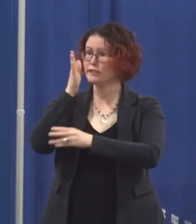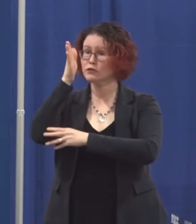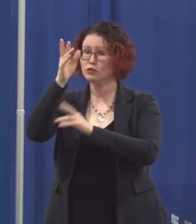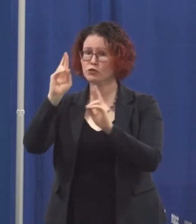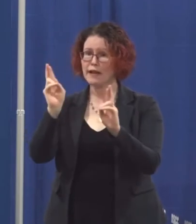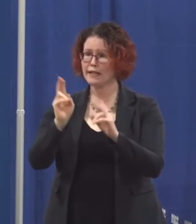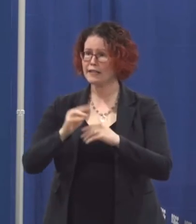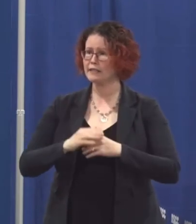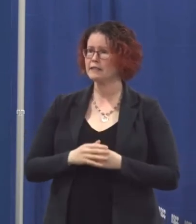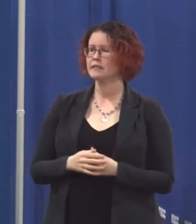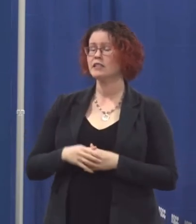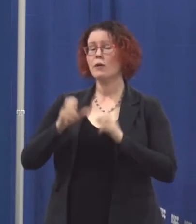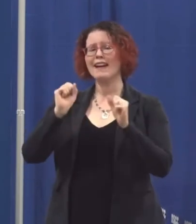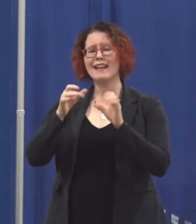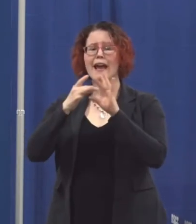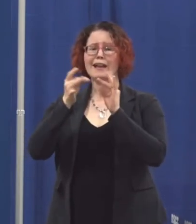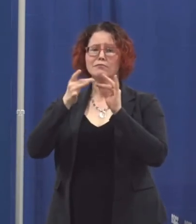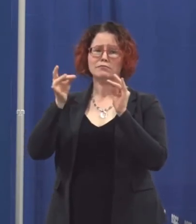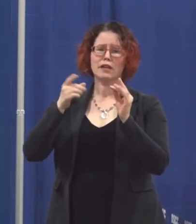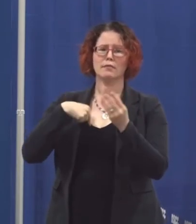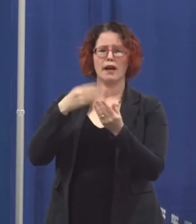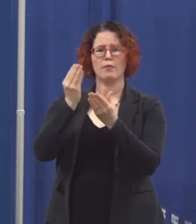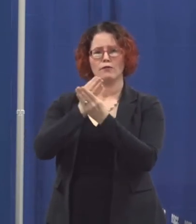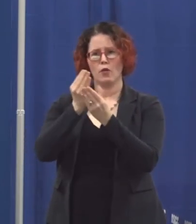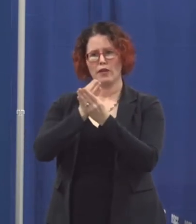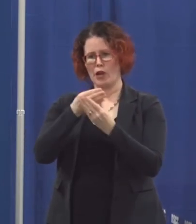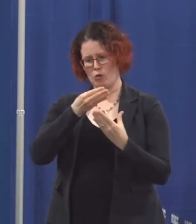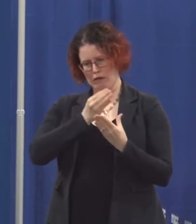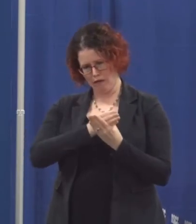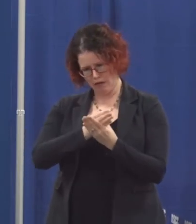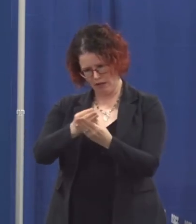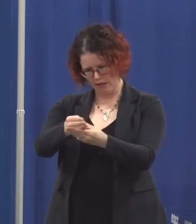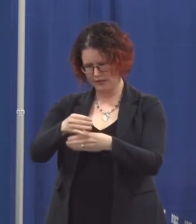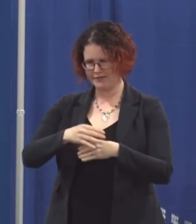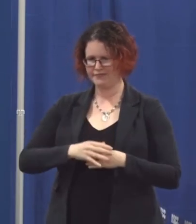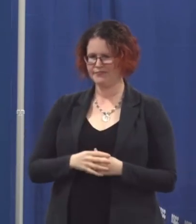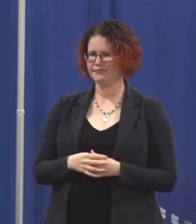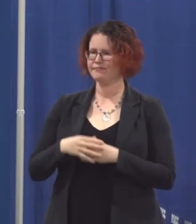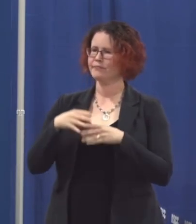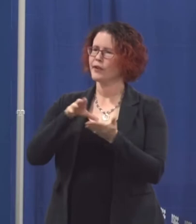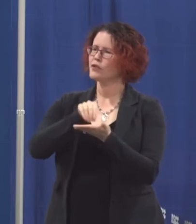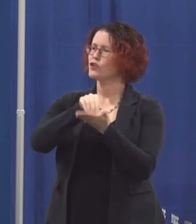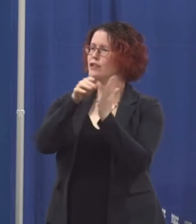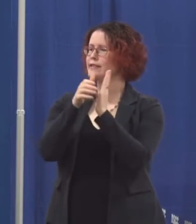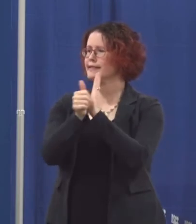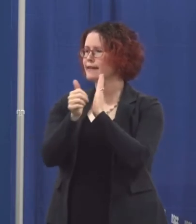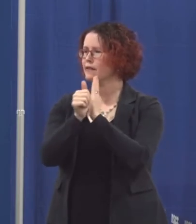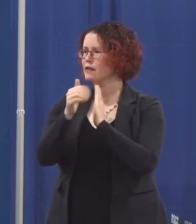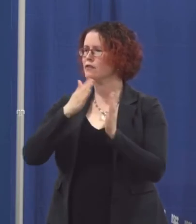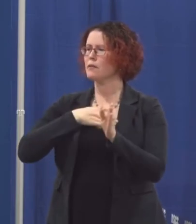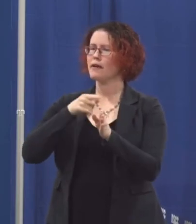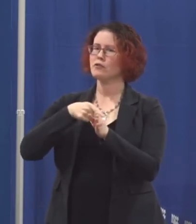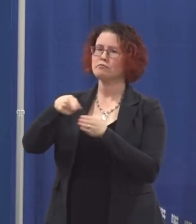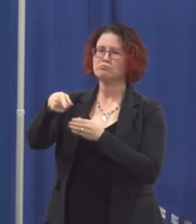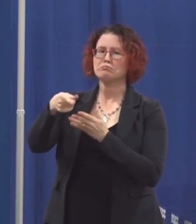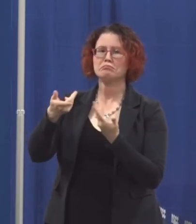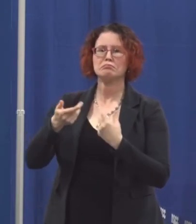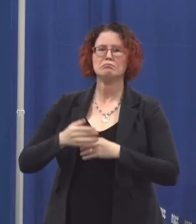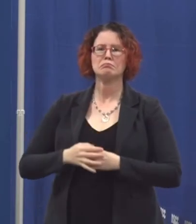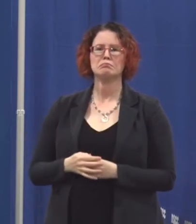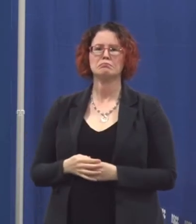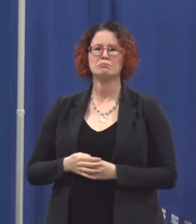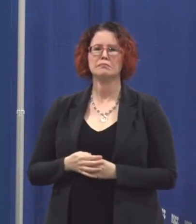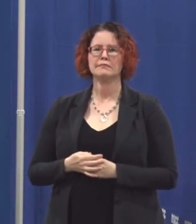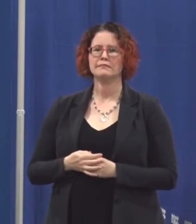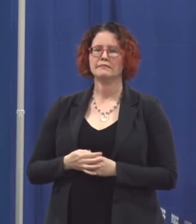massive portfolio acquiring skills that pertain to my chosen field of expertise or any other